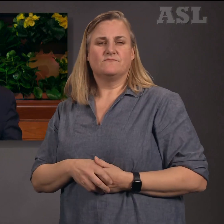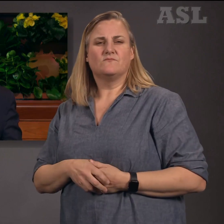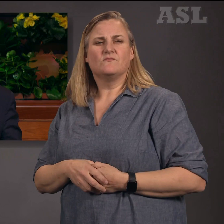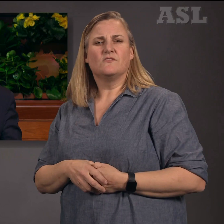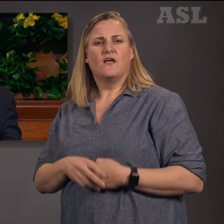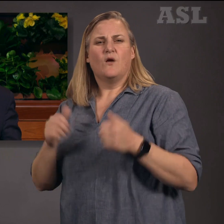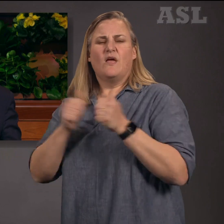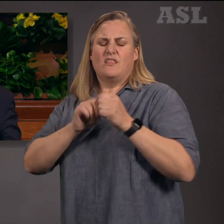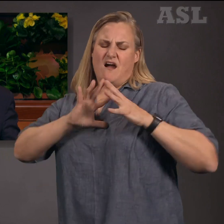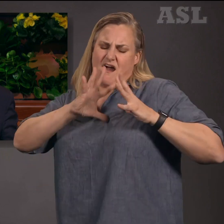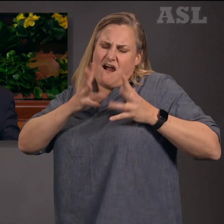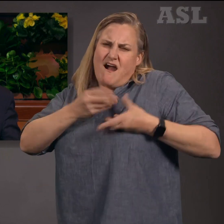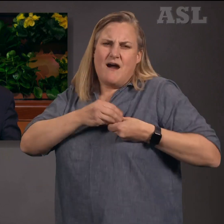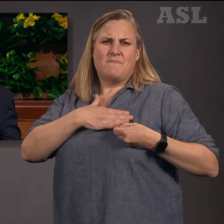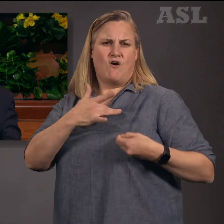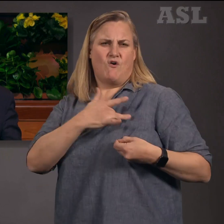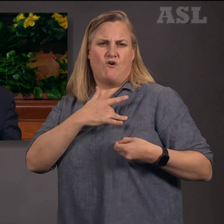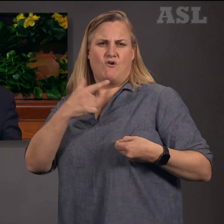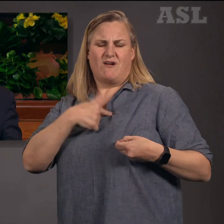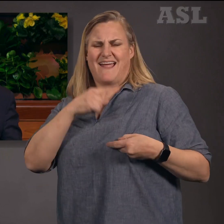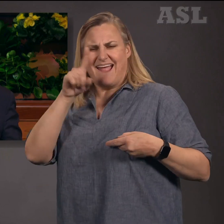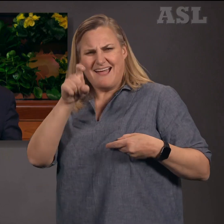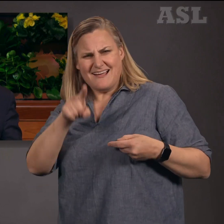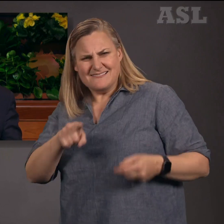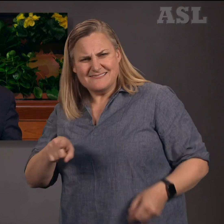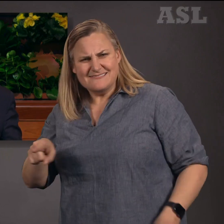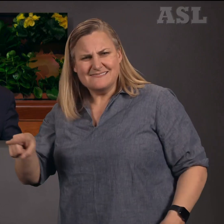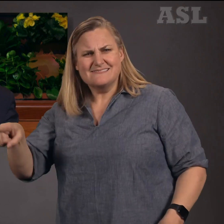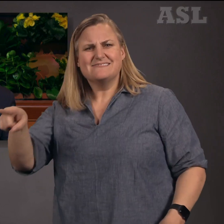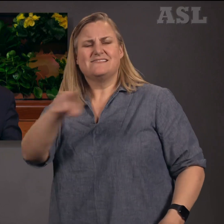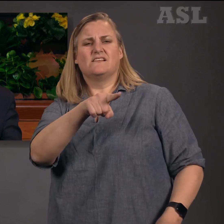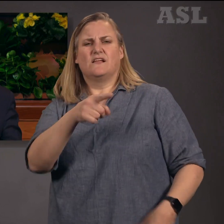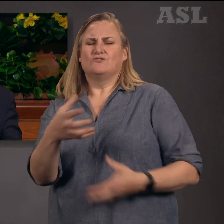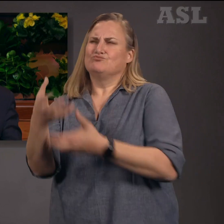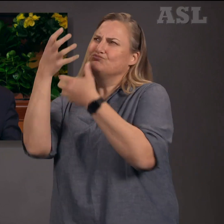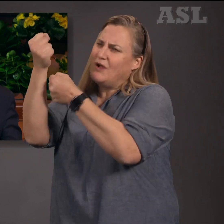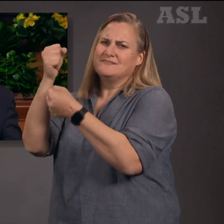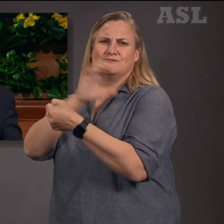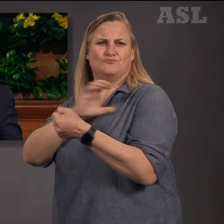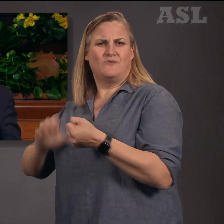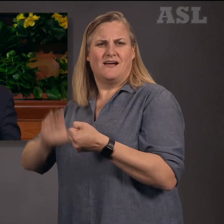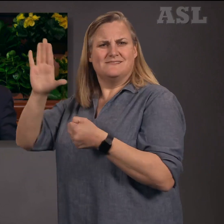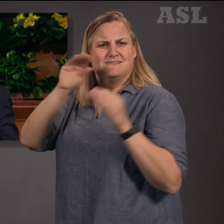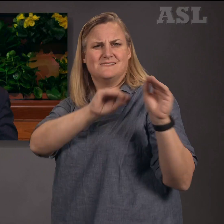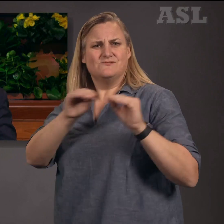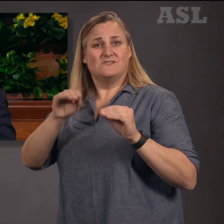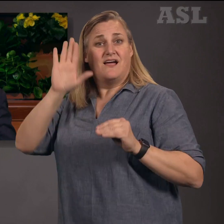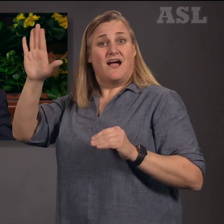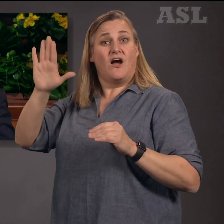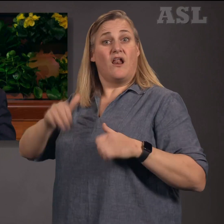and build your lives upon the rock of the Redeemer. He will never fail you. In the name of Jesus Christ, amen.